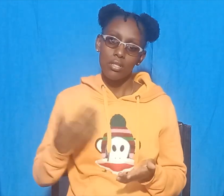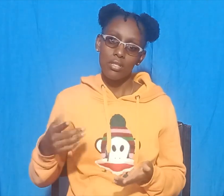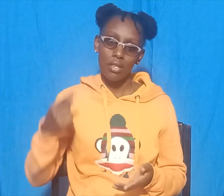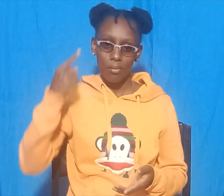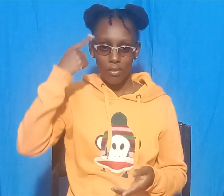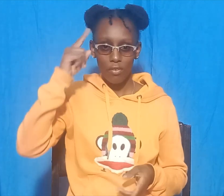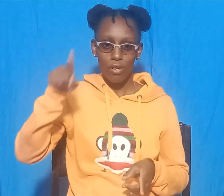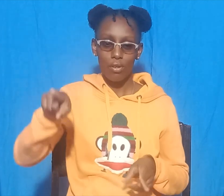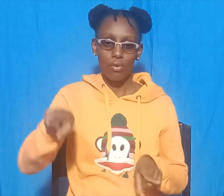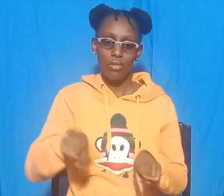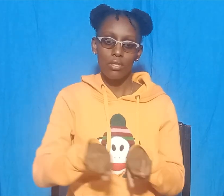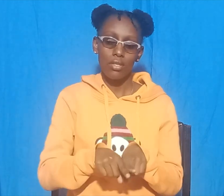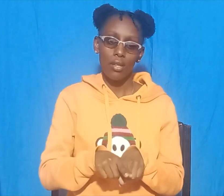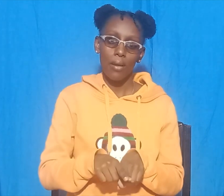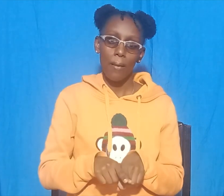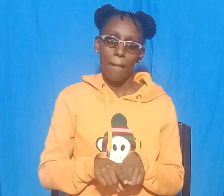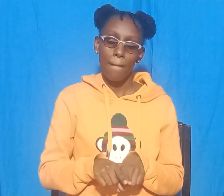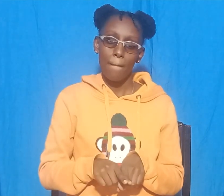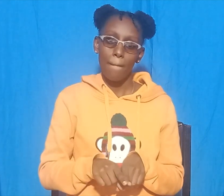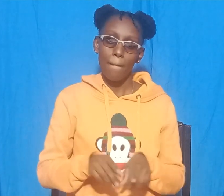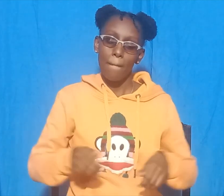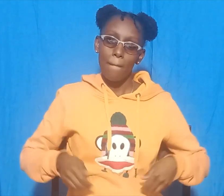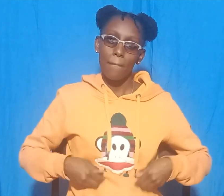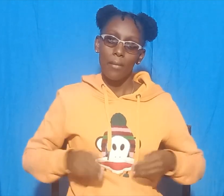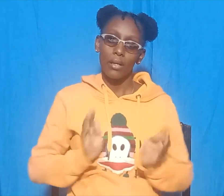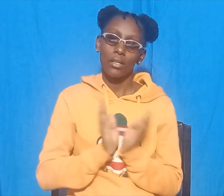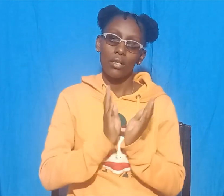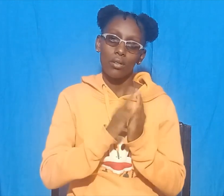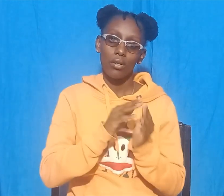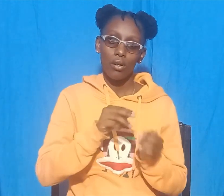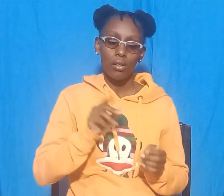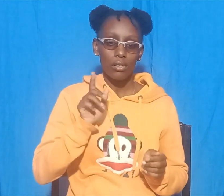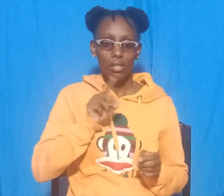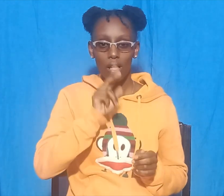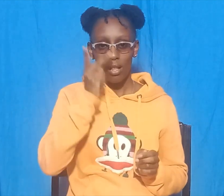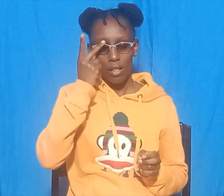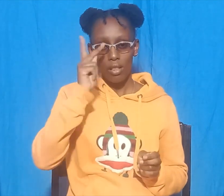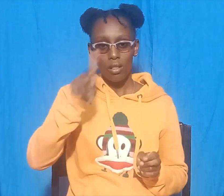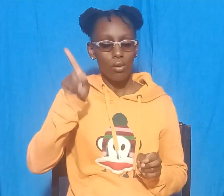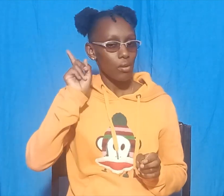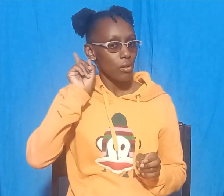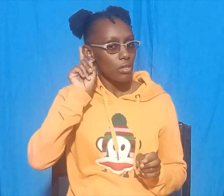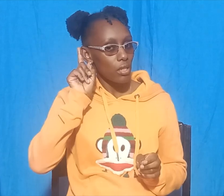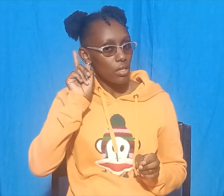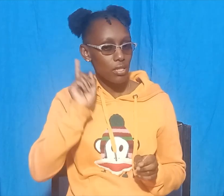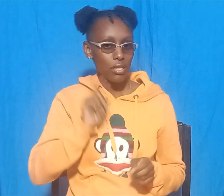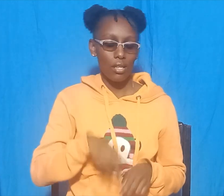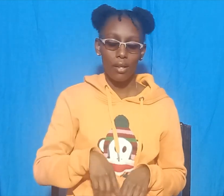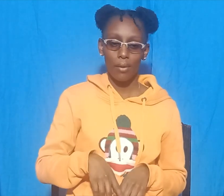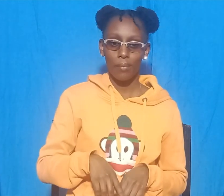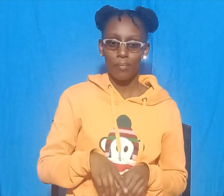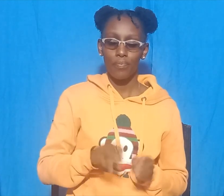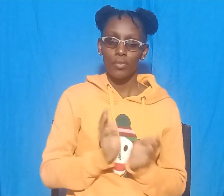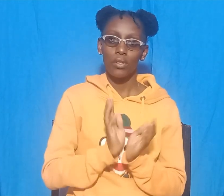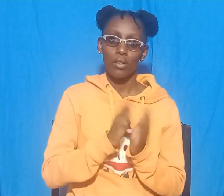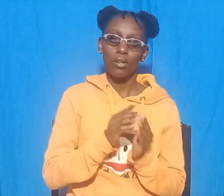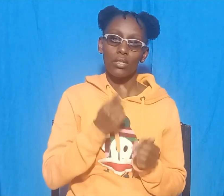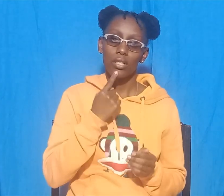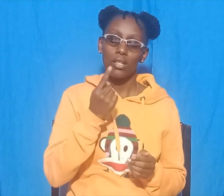monkey looked down at the crocodile and listened. The crocodile said, I want to show you my hope.